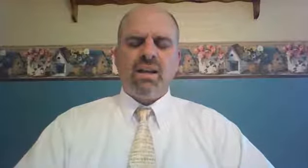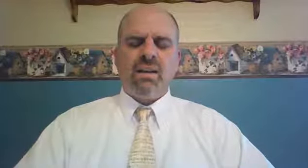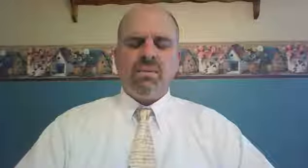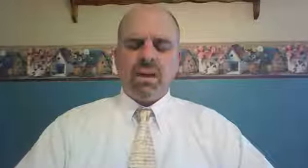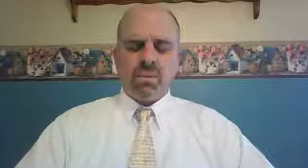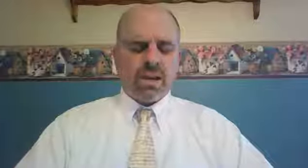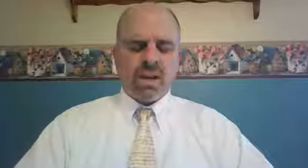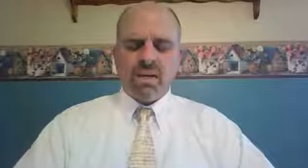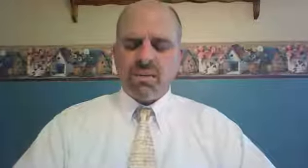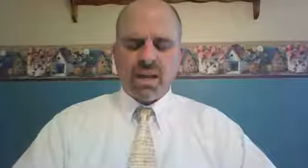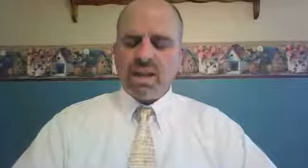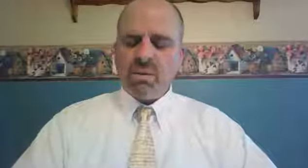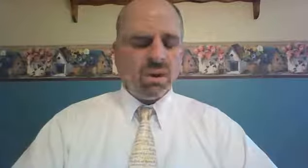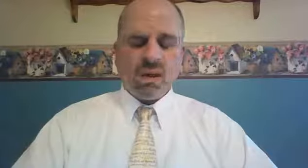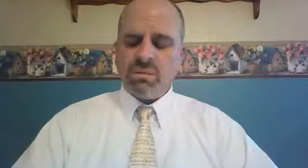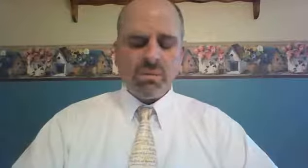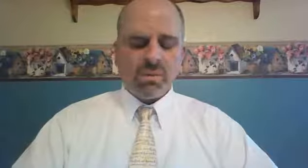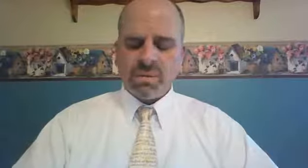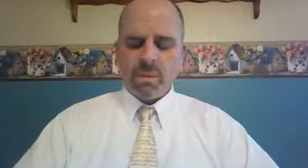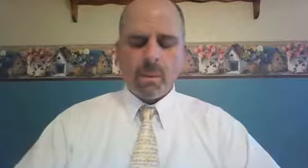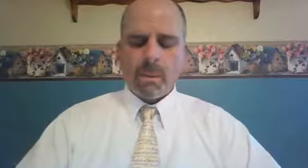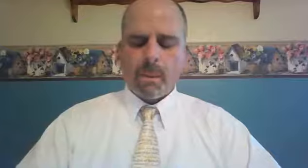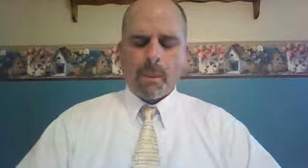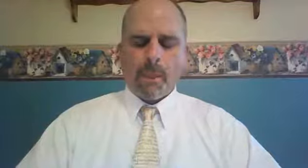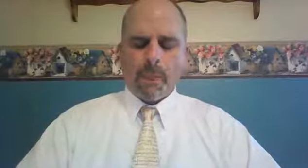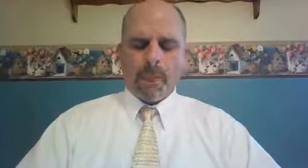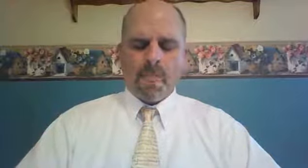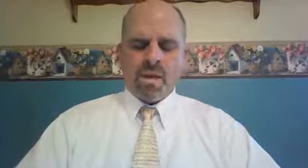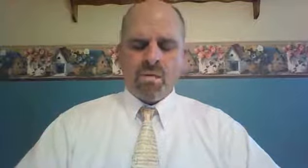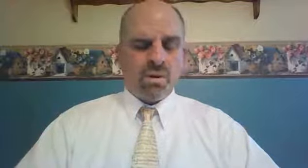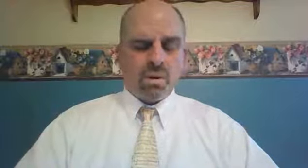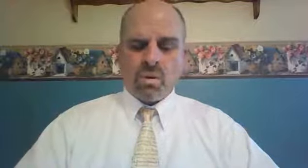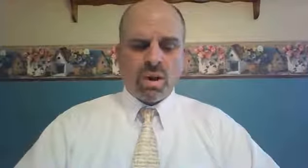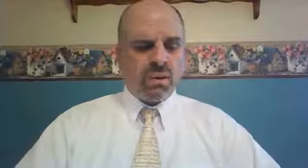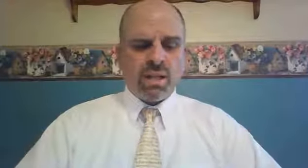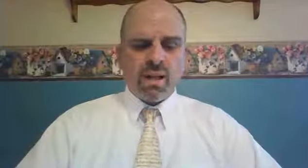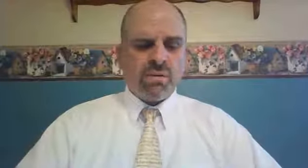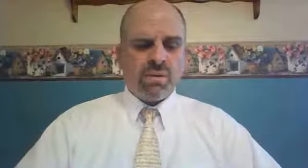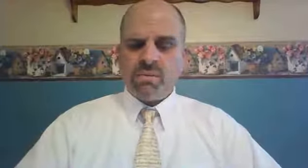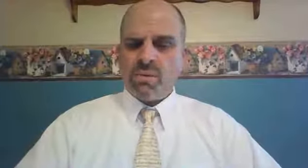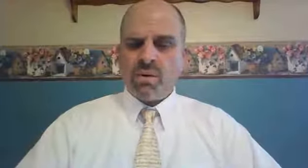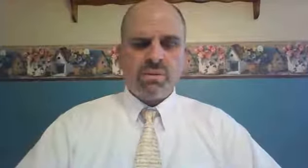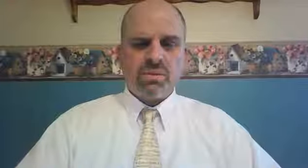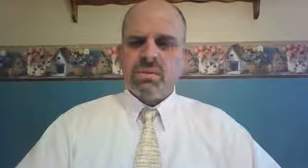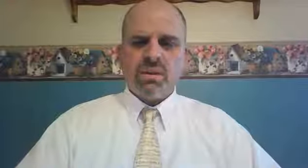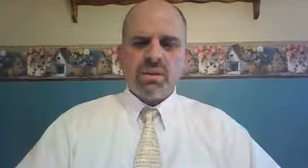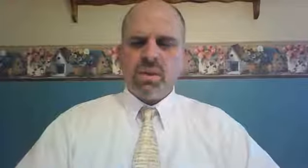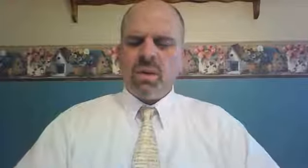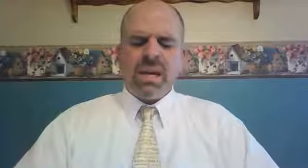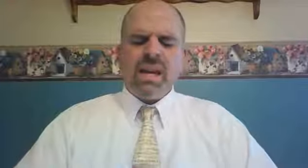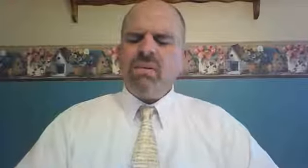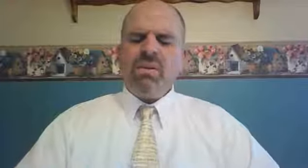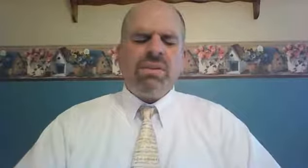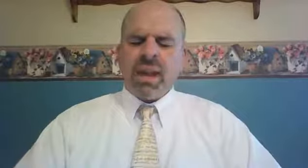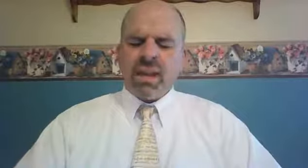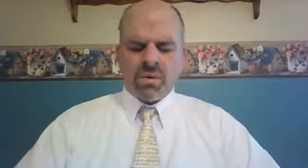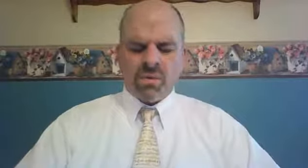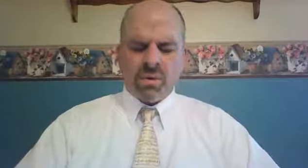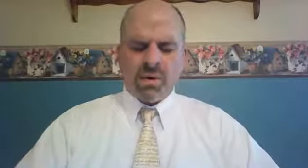Father, we can never thank you enough for your incredible love for us. We can never thank you for